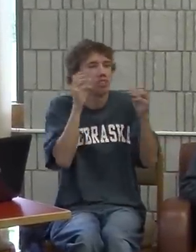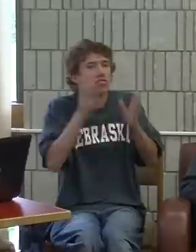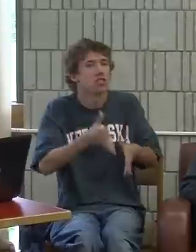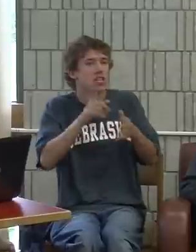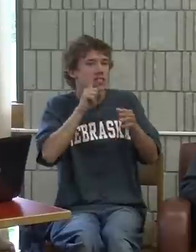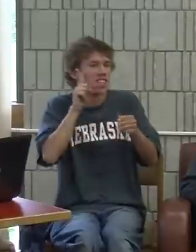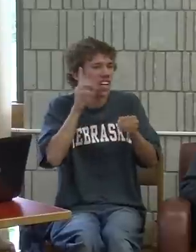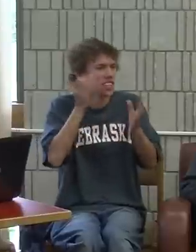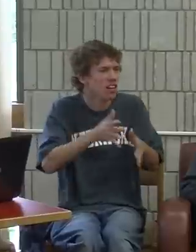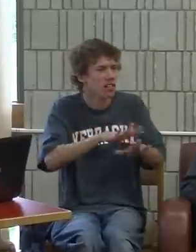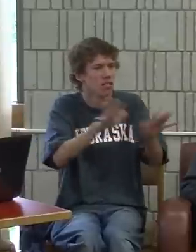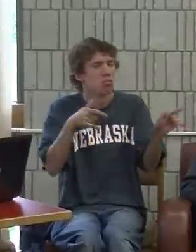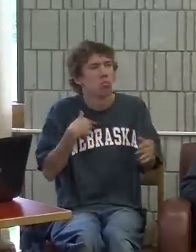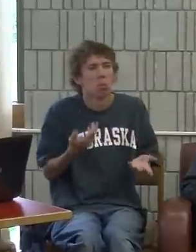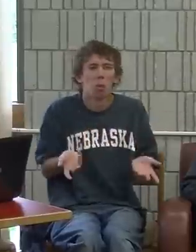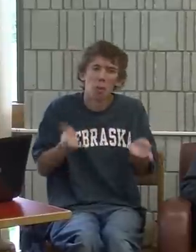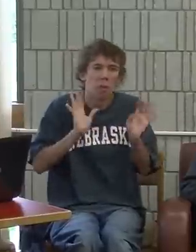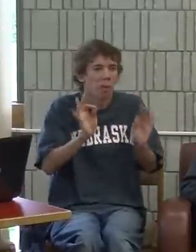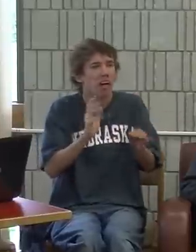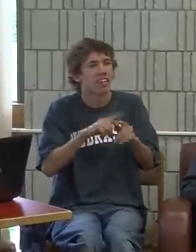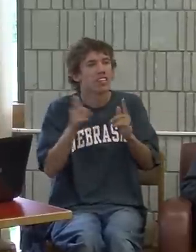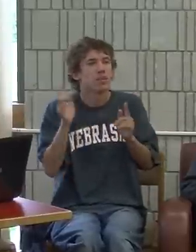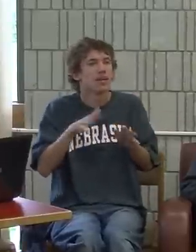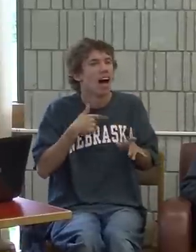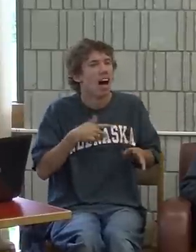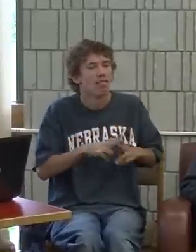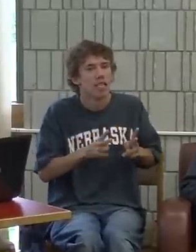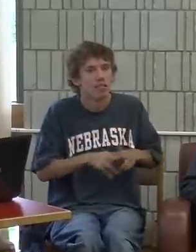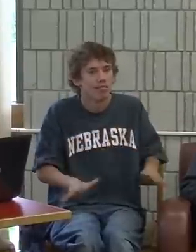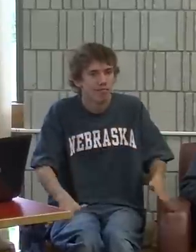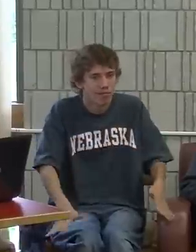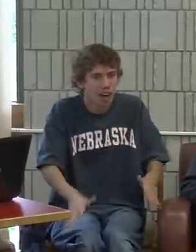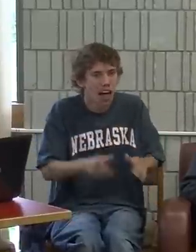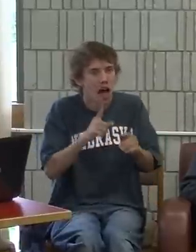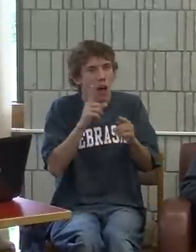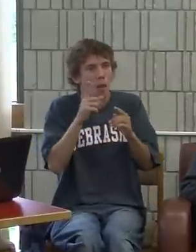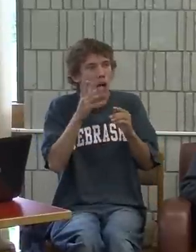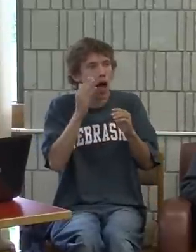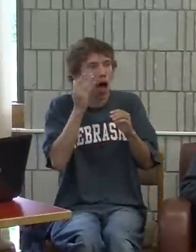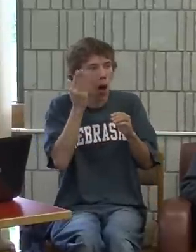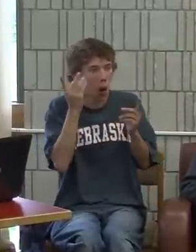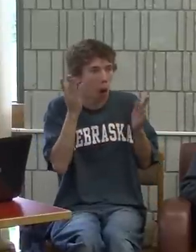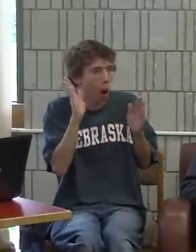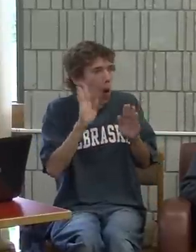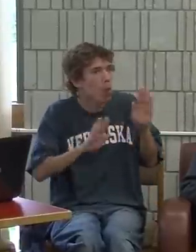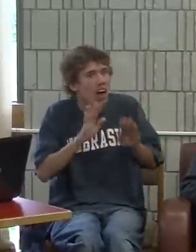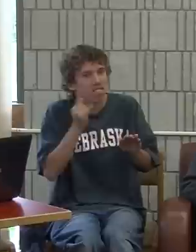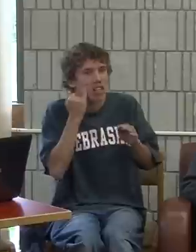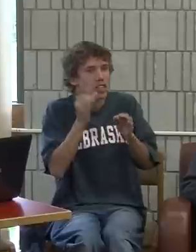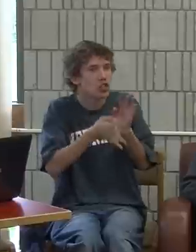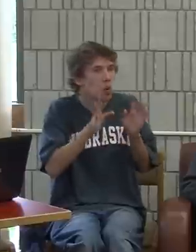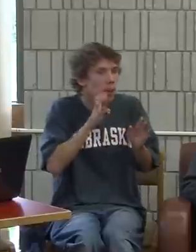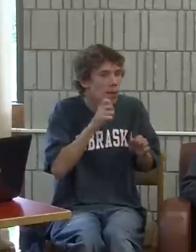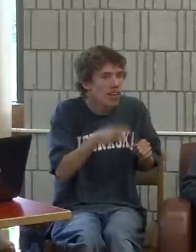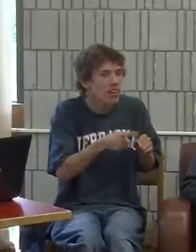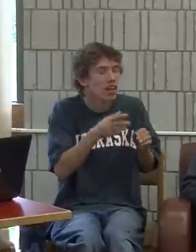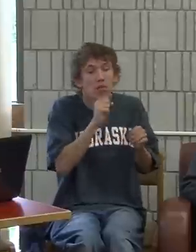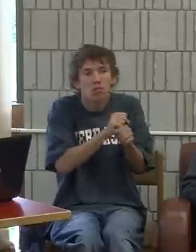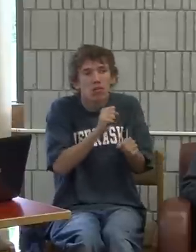everything set up. Teachers can sign, there are deaf teachers. And I was anxious about coming here because I did not know what to expect. I'm like,